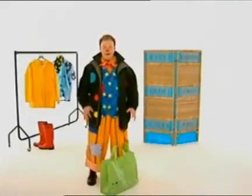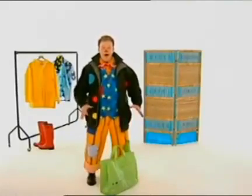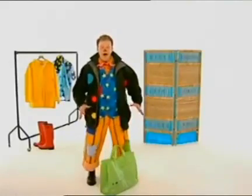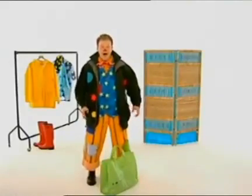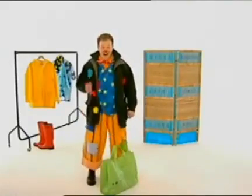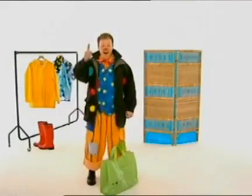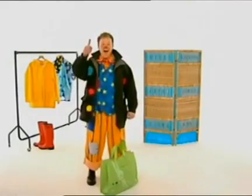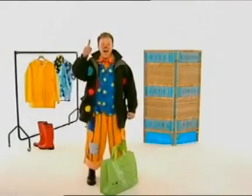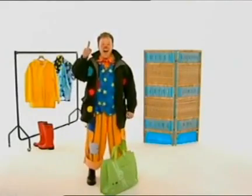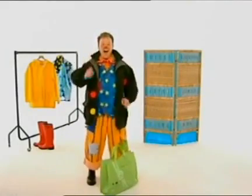Ah.